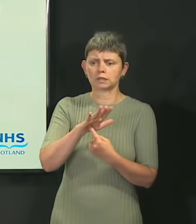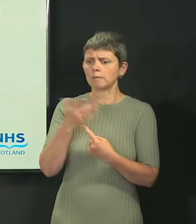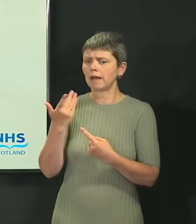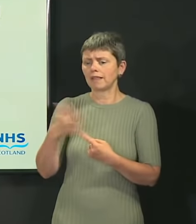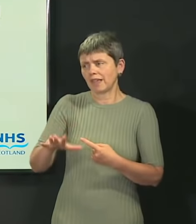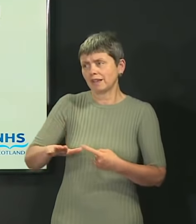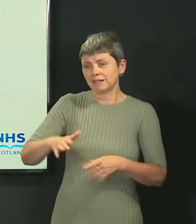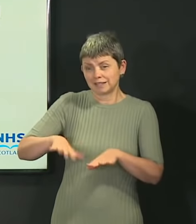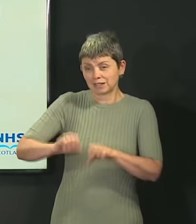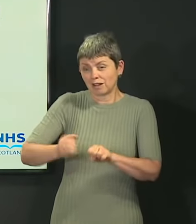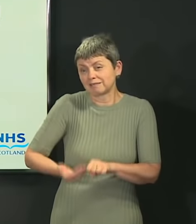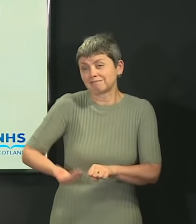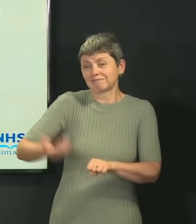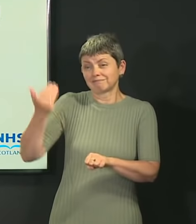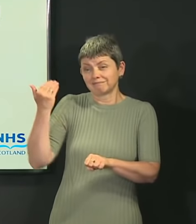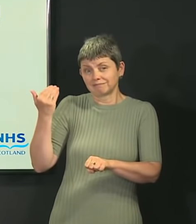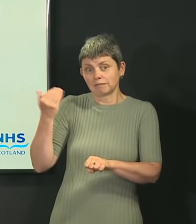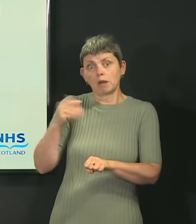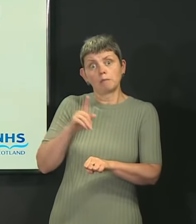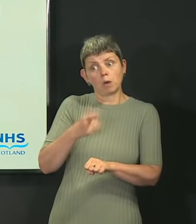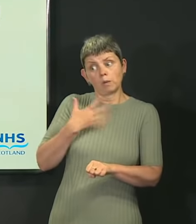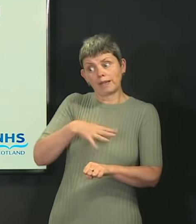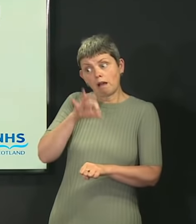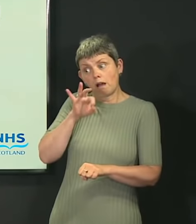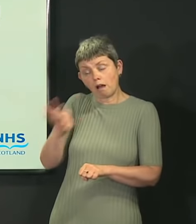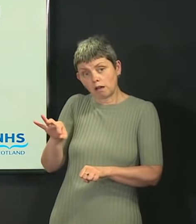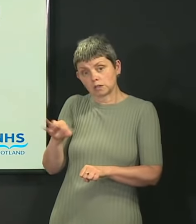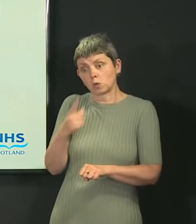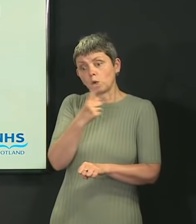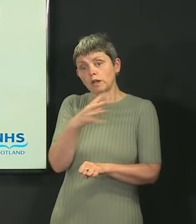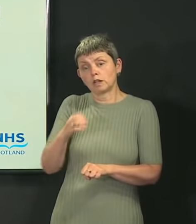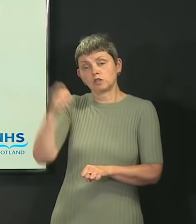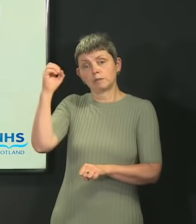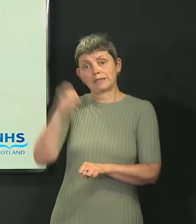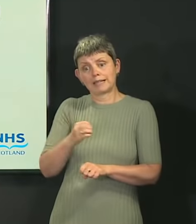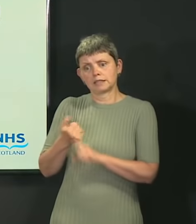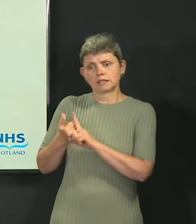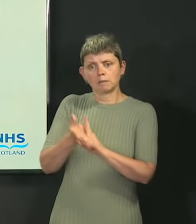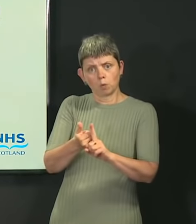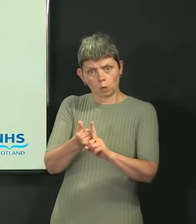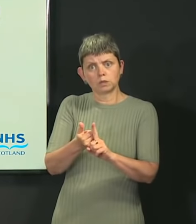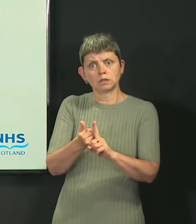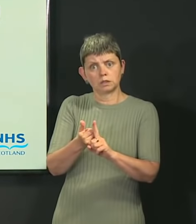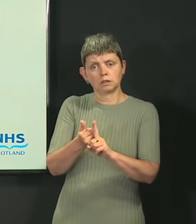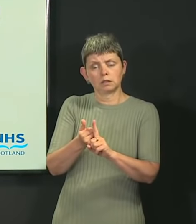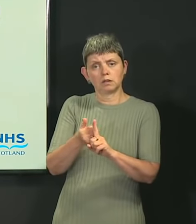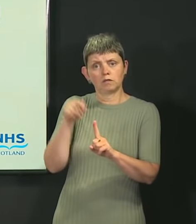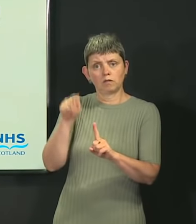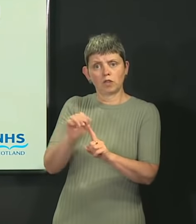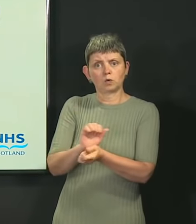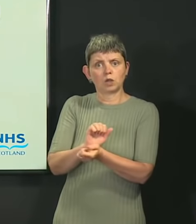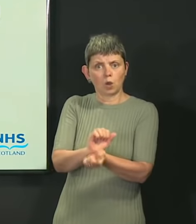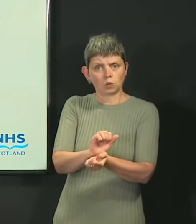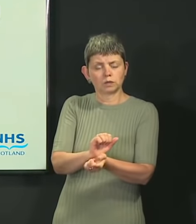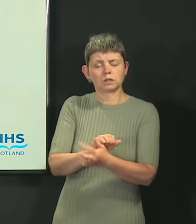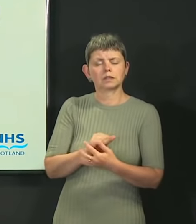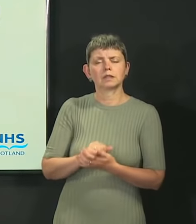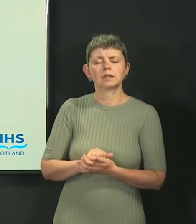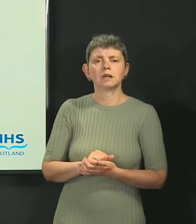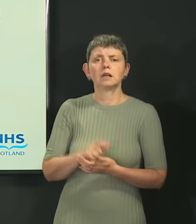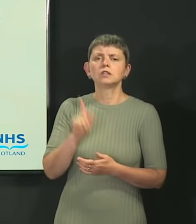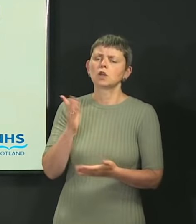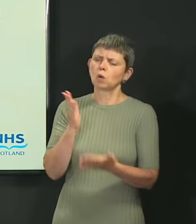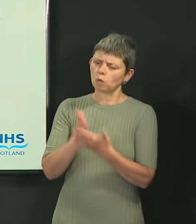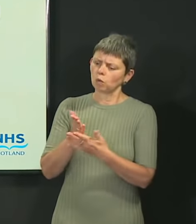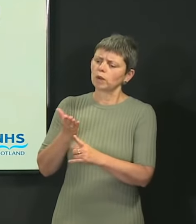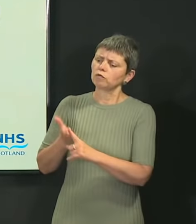and as with others, the UK government to consider 100% support in terms of backing of those loans in particular. So we do